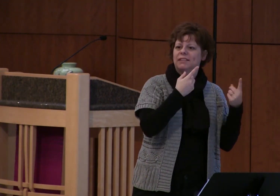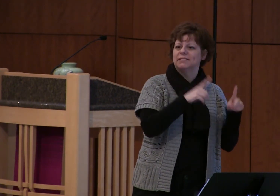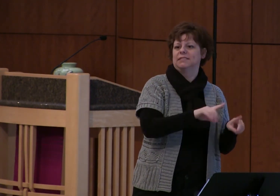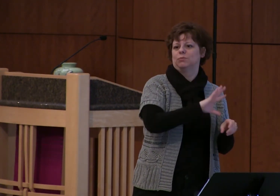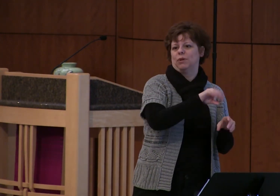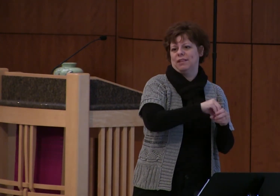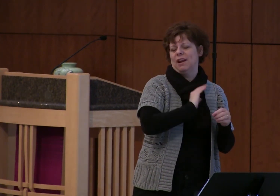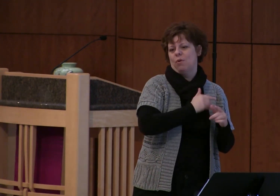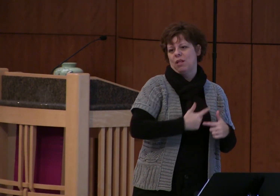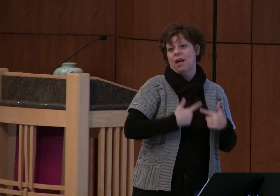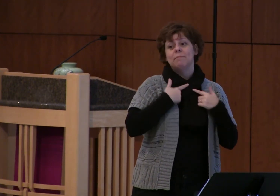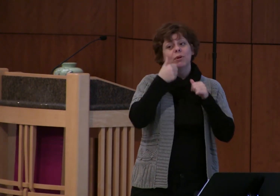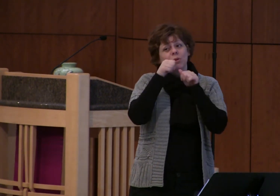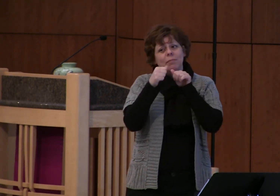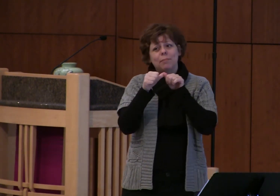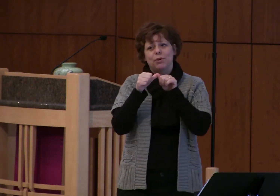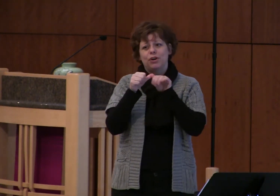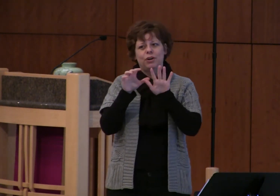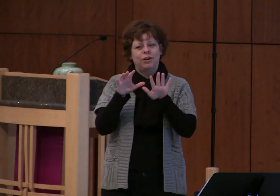but remember that's not how the story ends